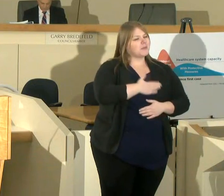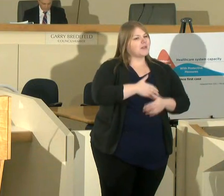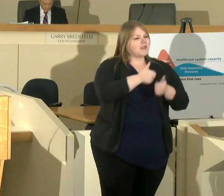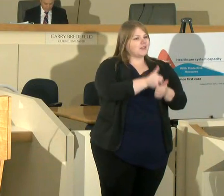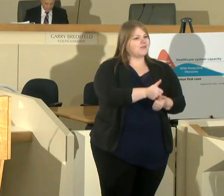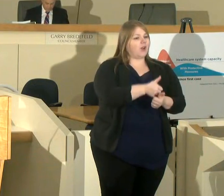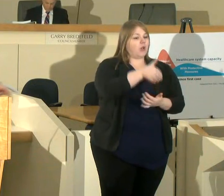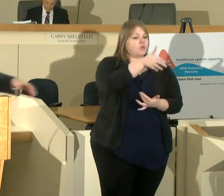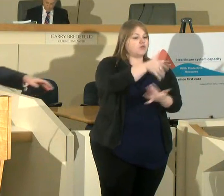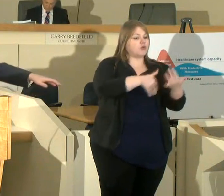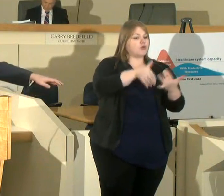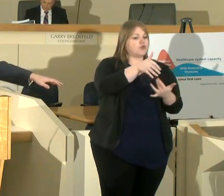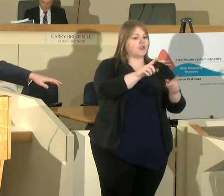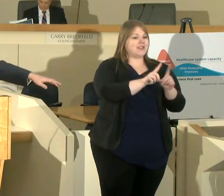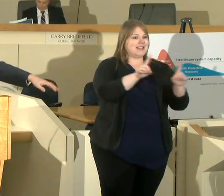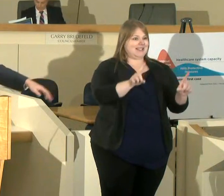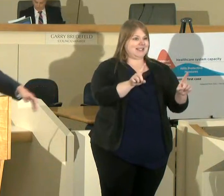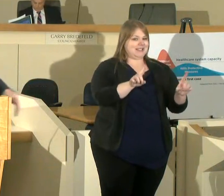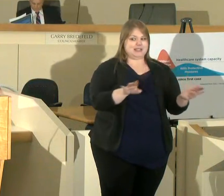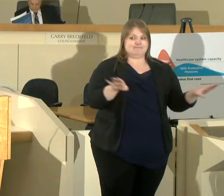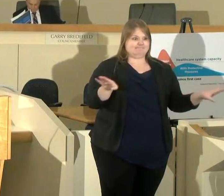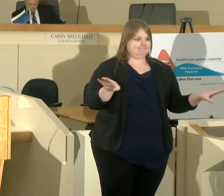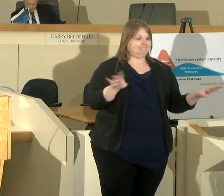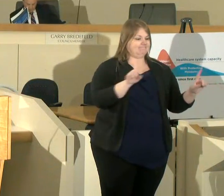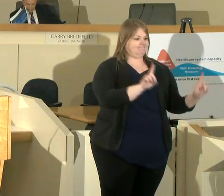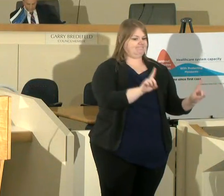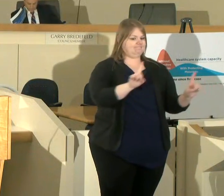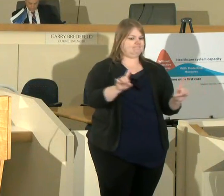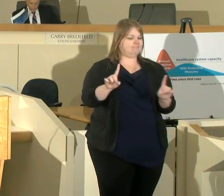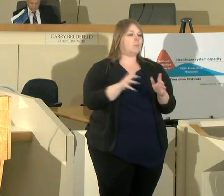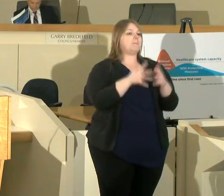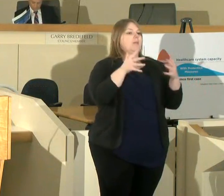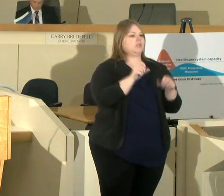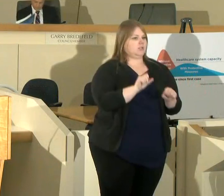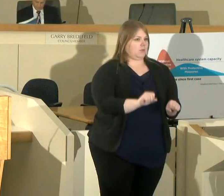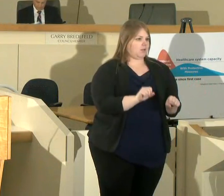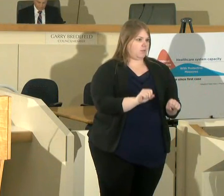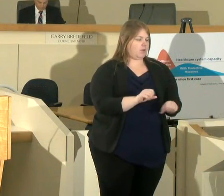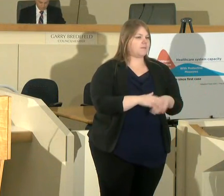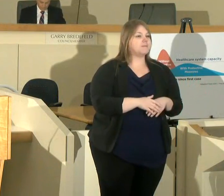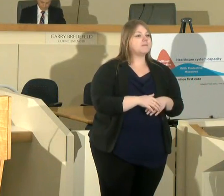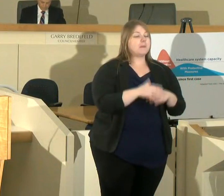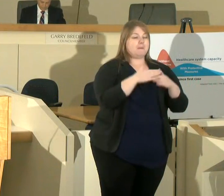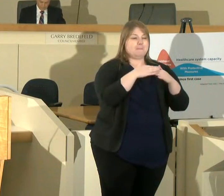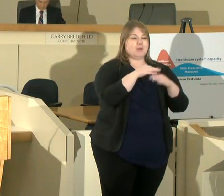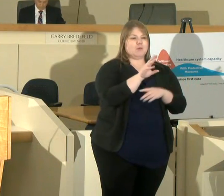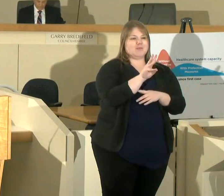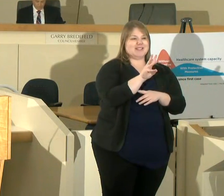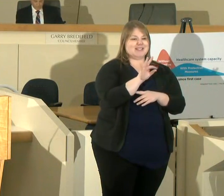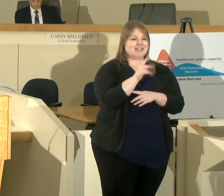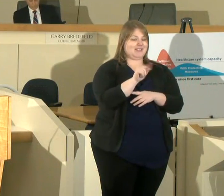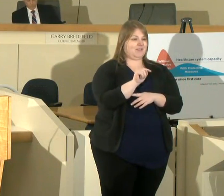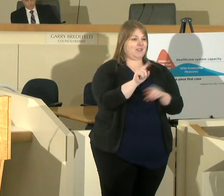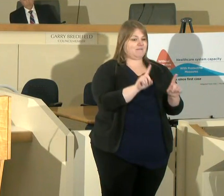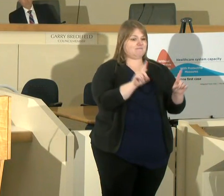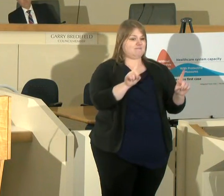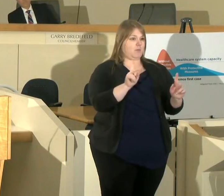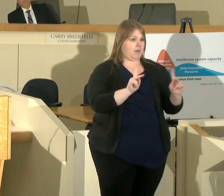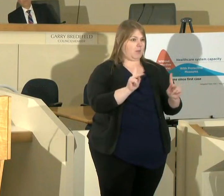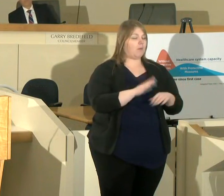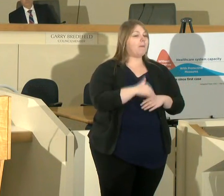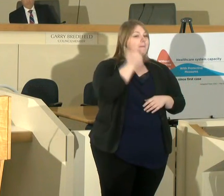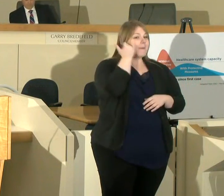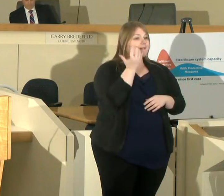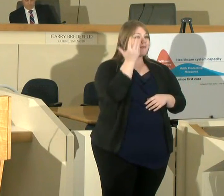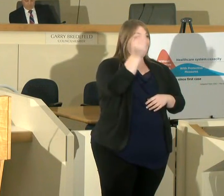as much as possible stay six feet away from other people and when you when you go outside